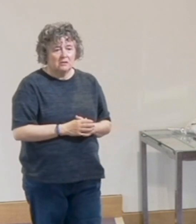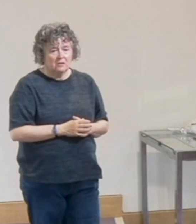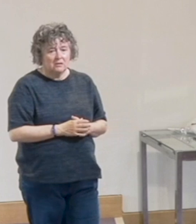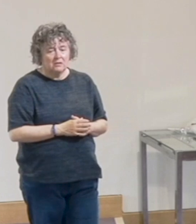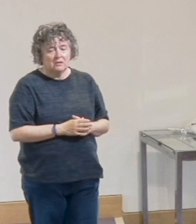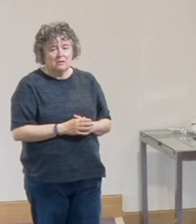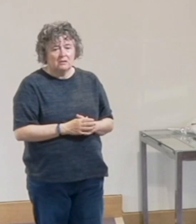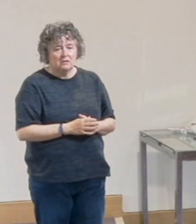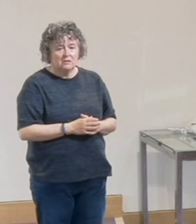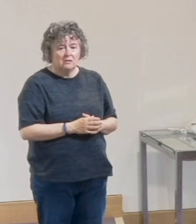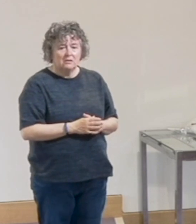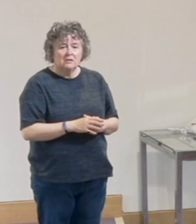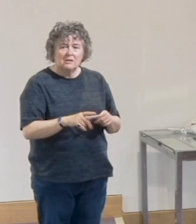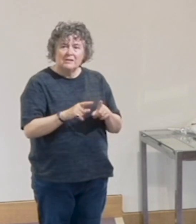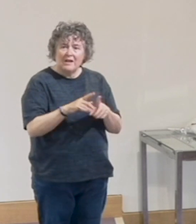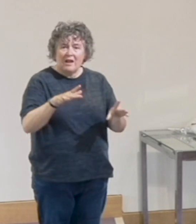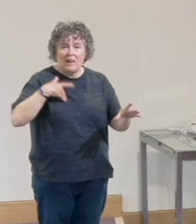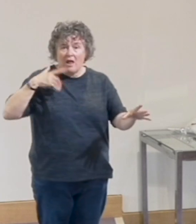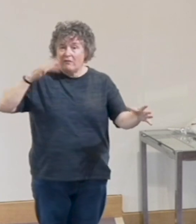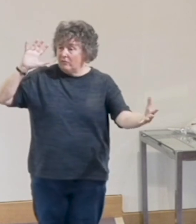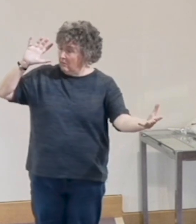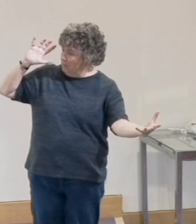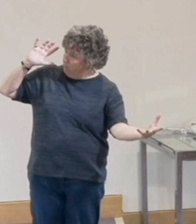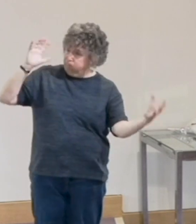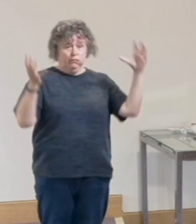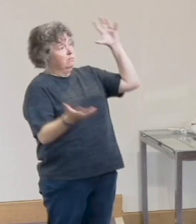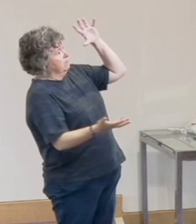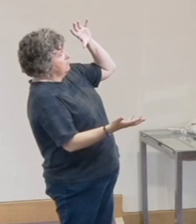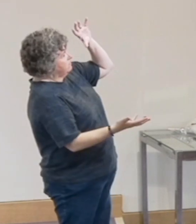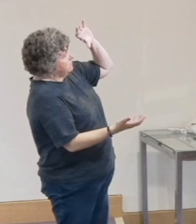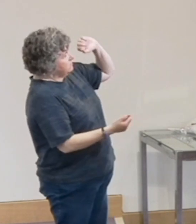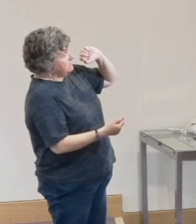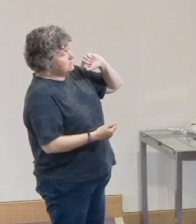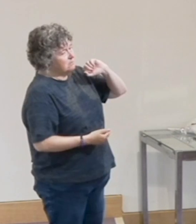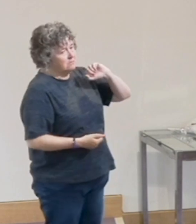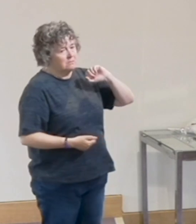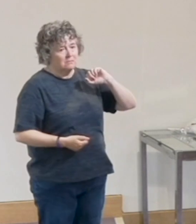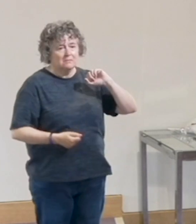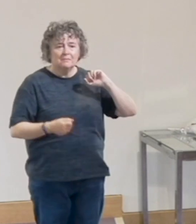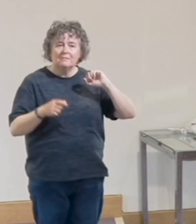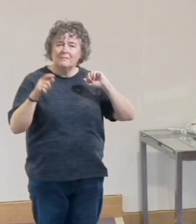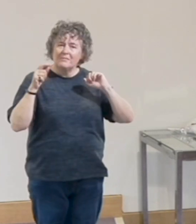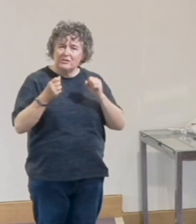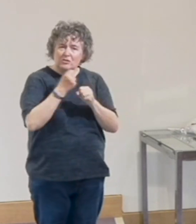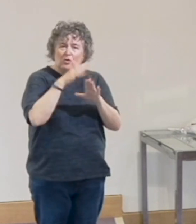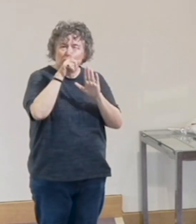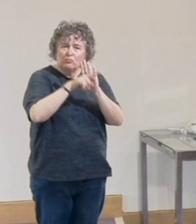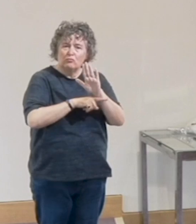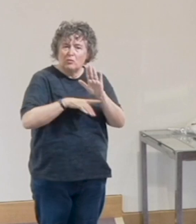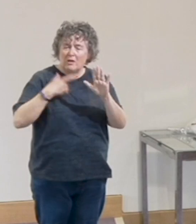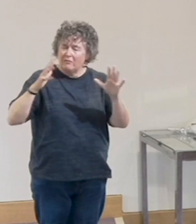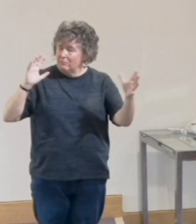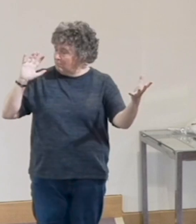It turns life upside down, doesn't it? You know, the way of the world, it just turns it upside down. And this is what this does, exactly that.